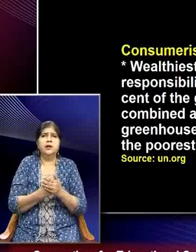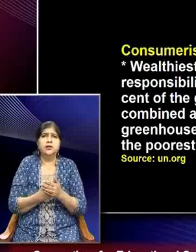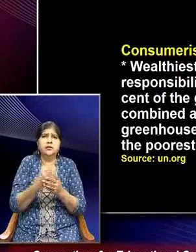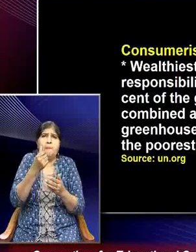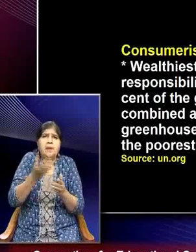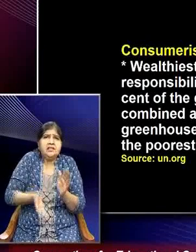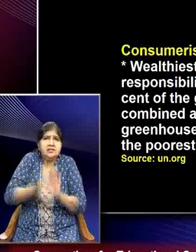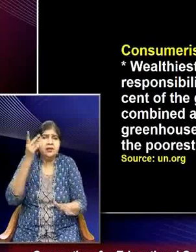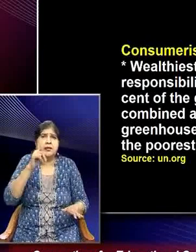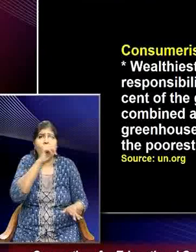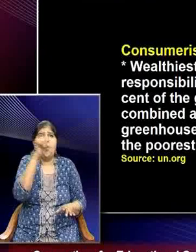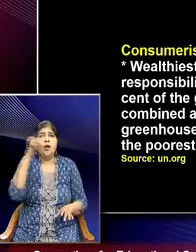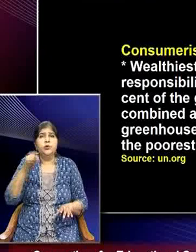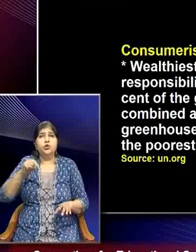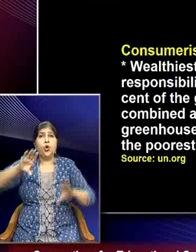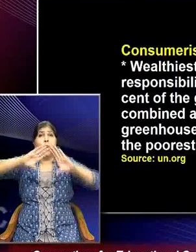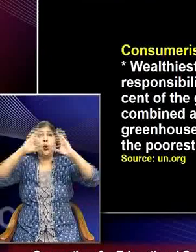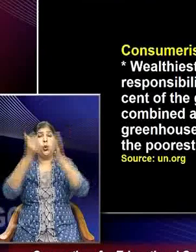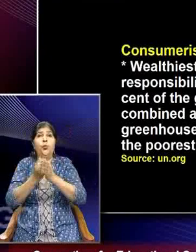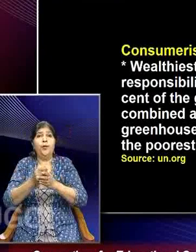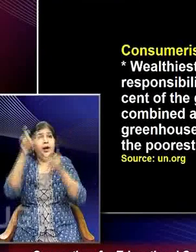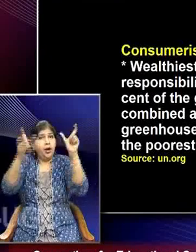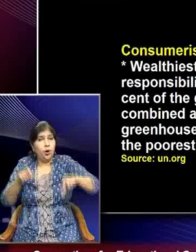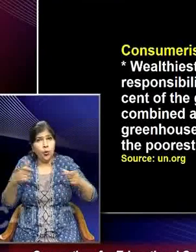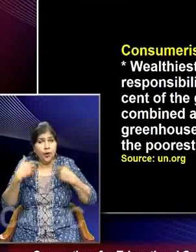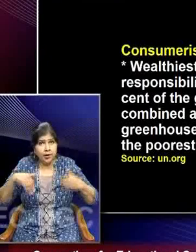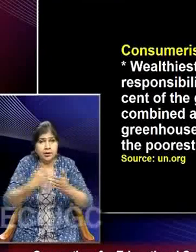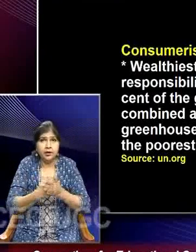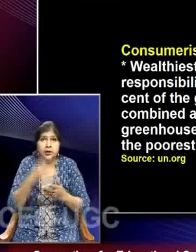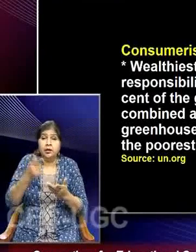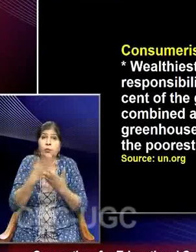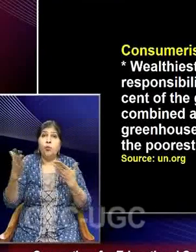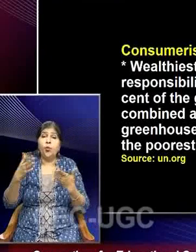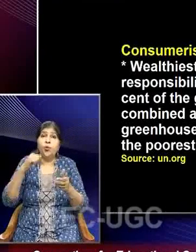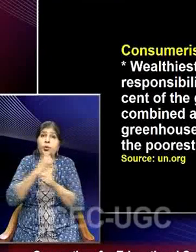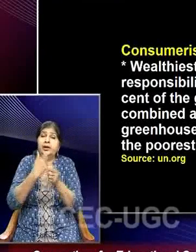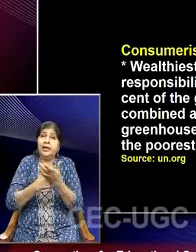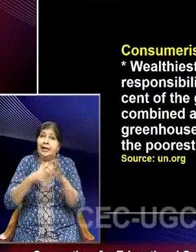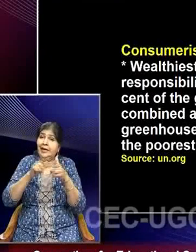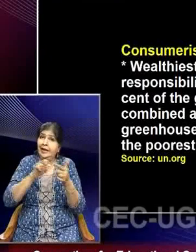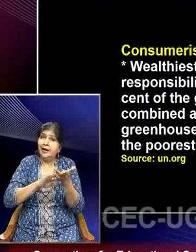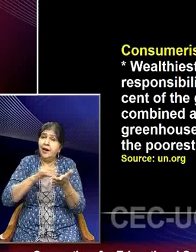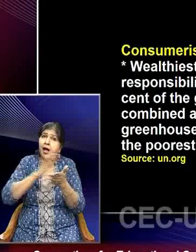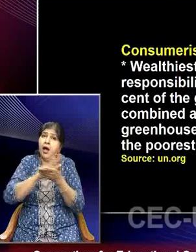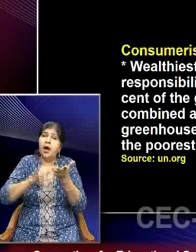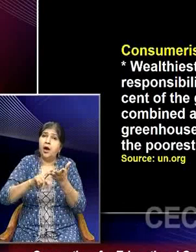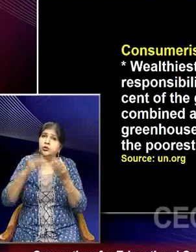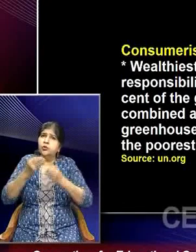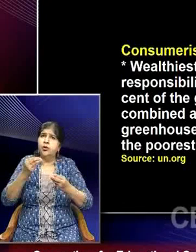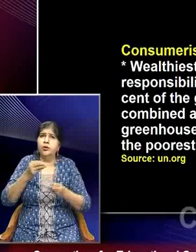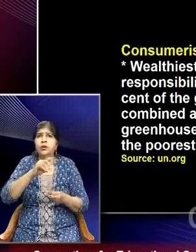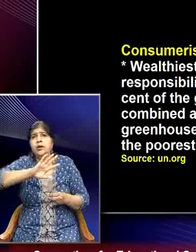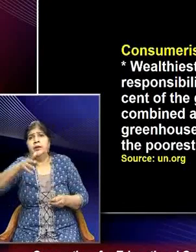the global population account for more than more greenhouse emissions than poorest 50